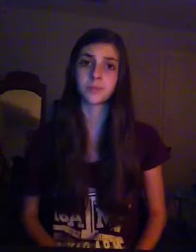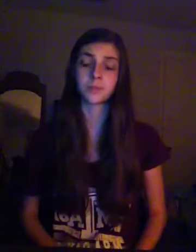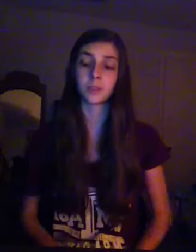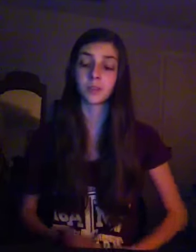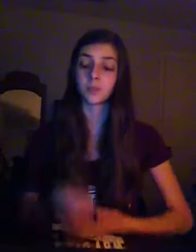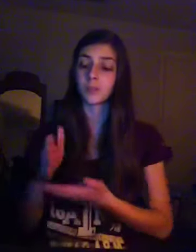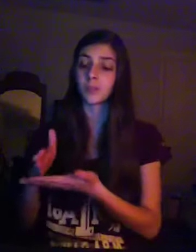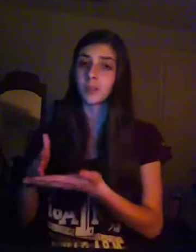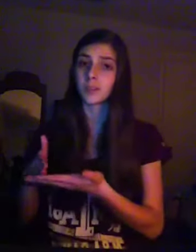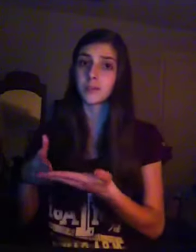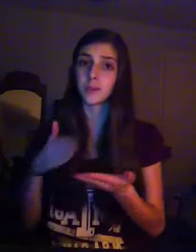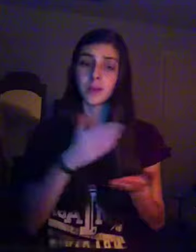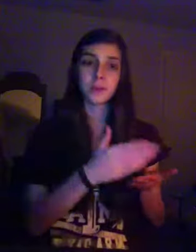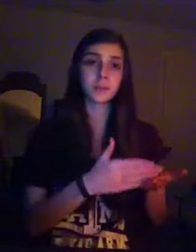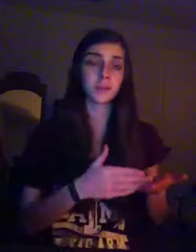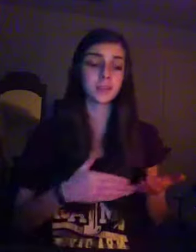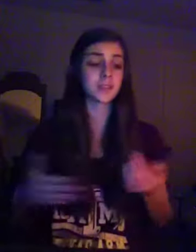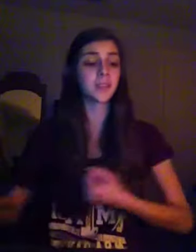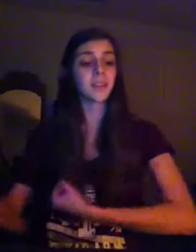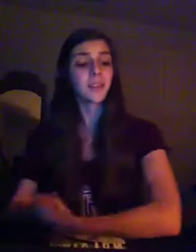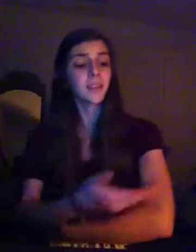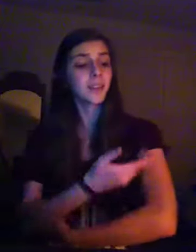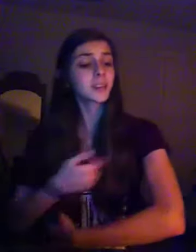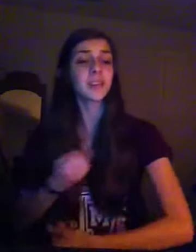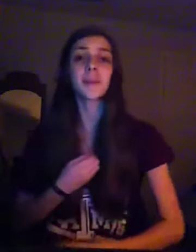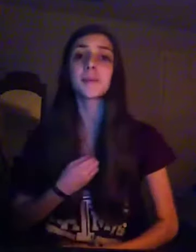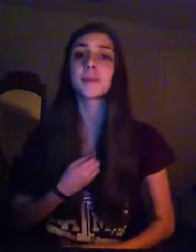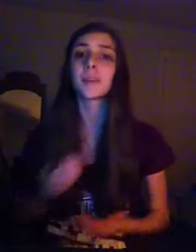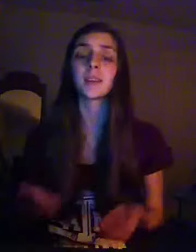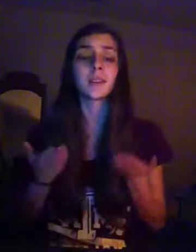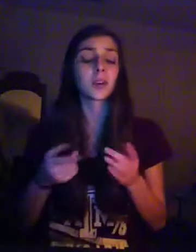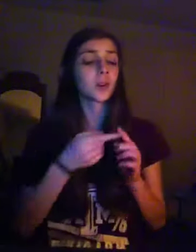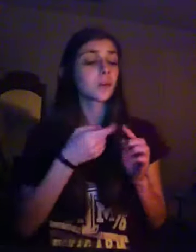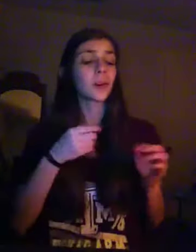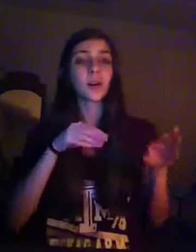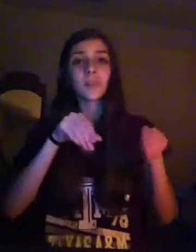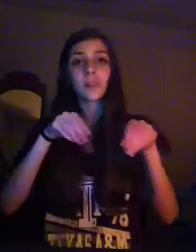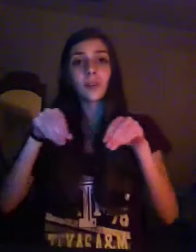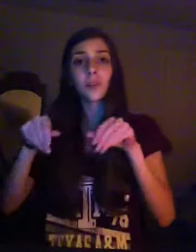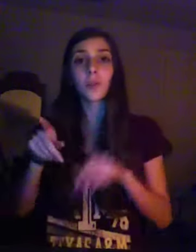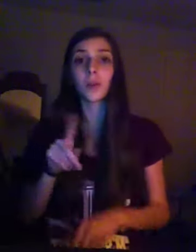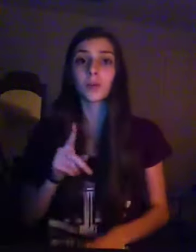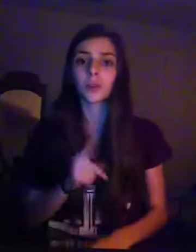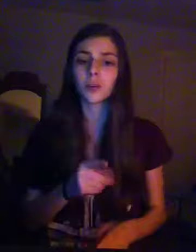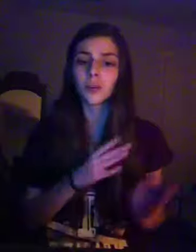But piece by piece, he collected me Up off the ground where you